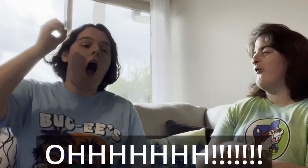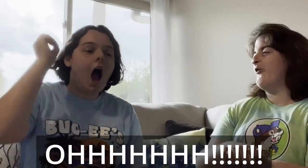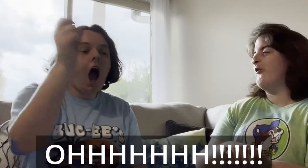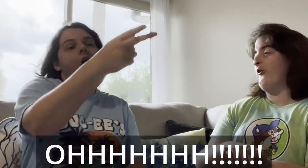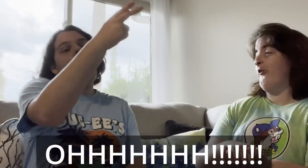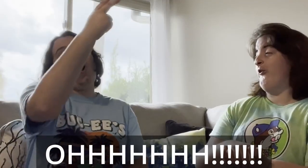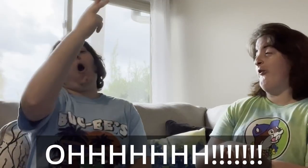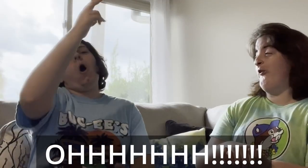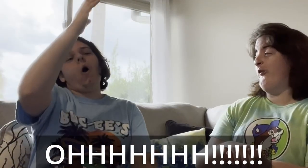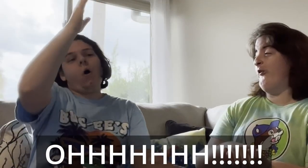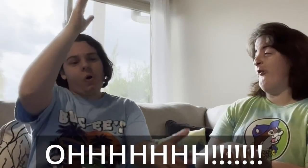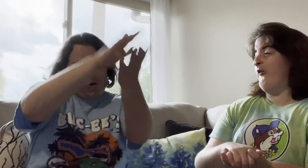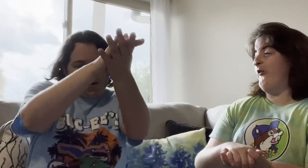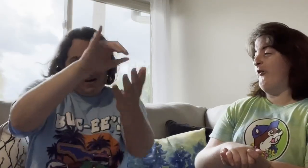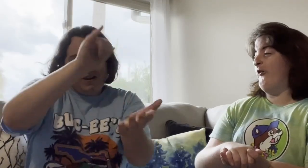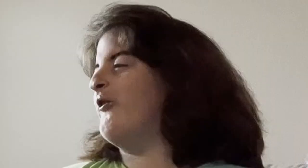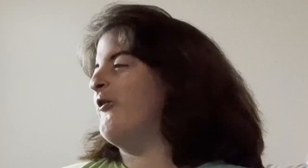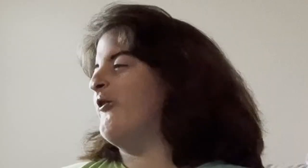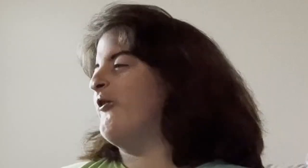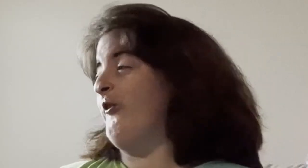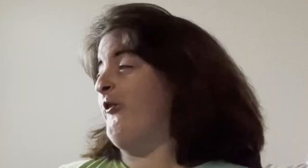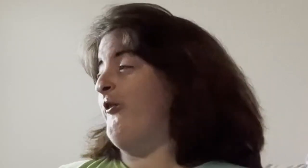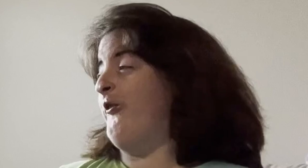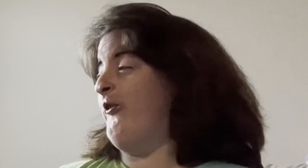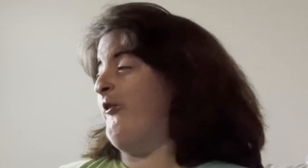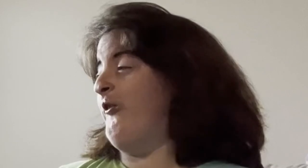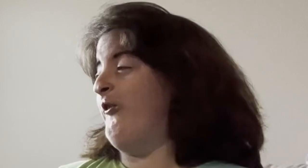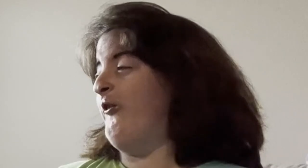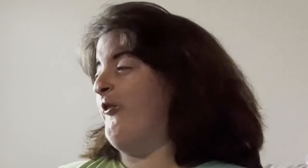uh... that that...